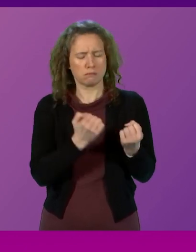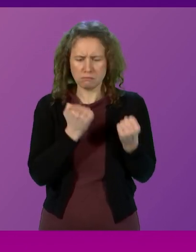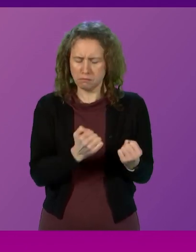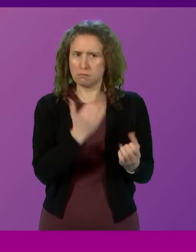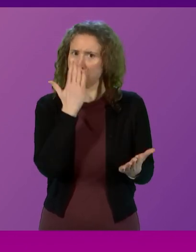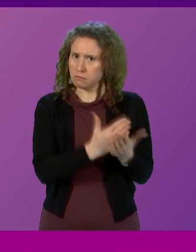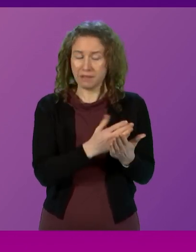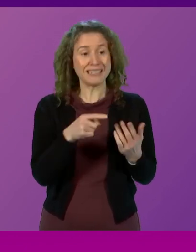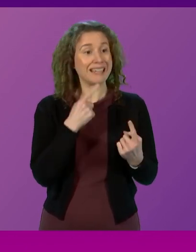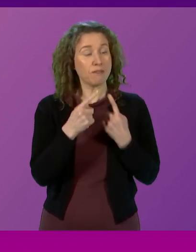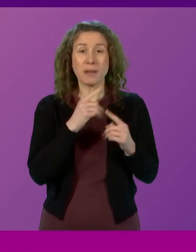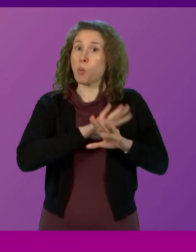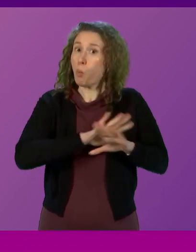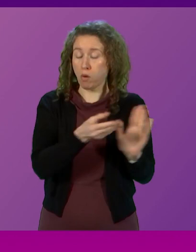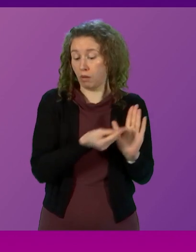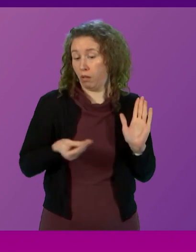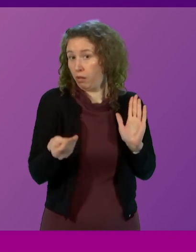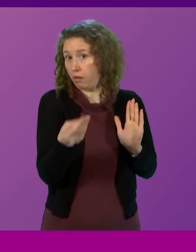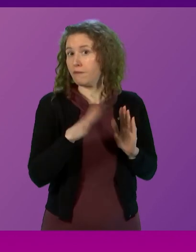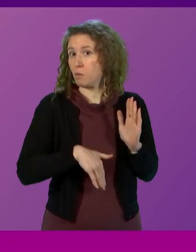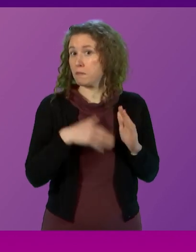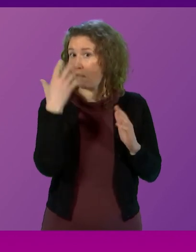this information was not shared by the Government.